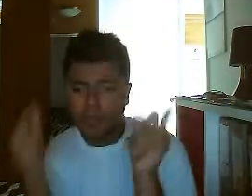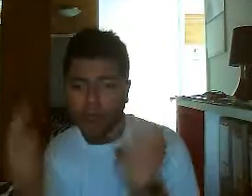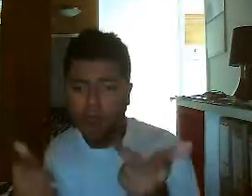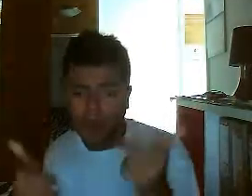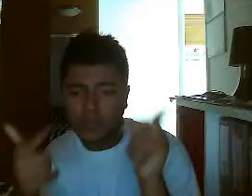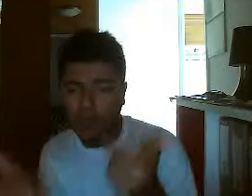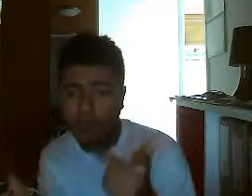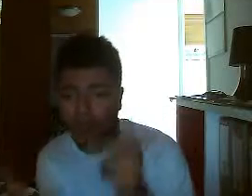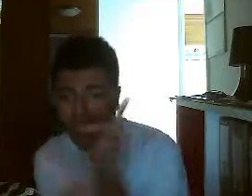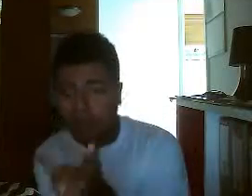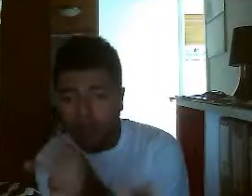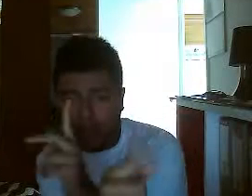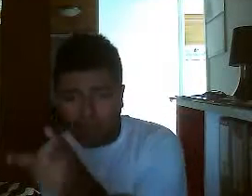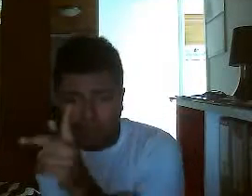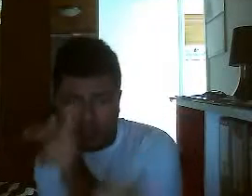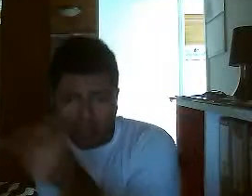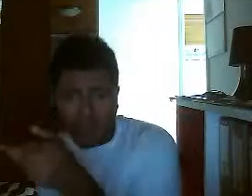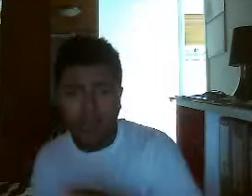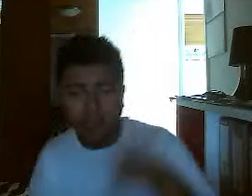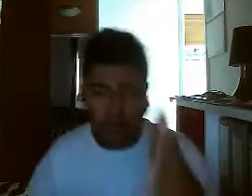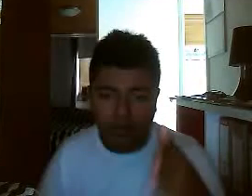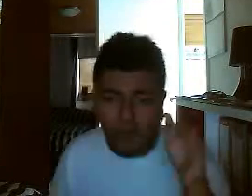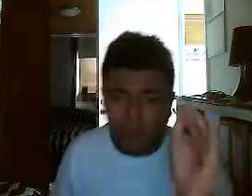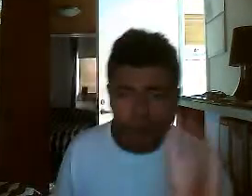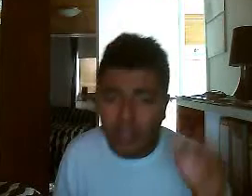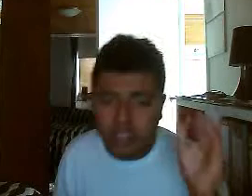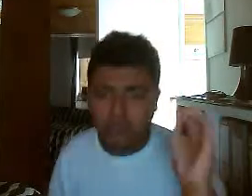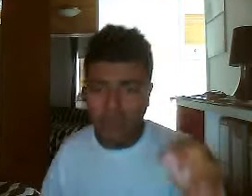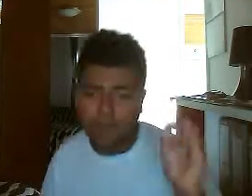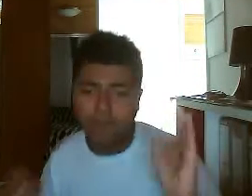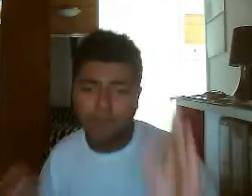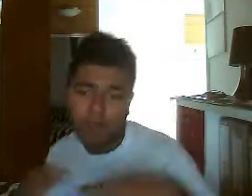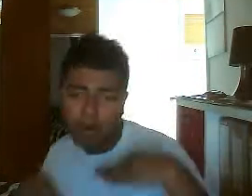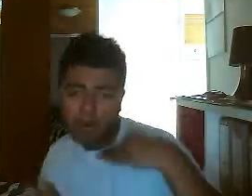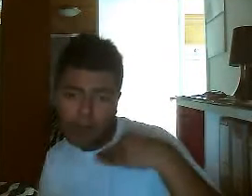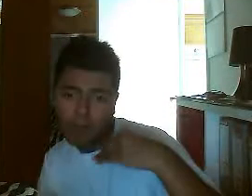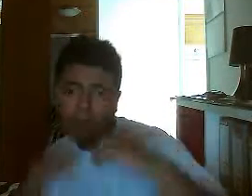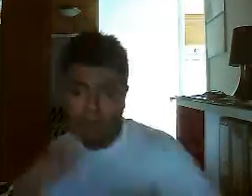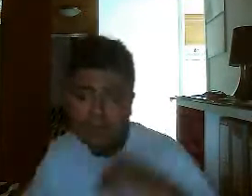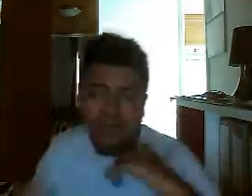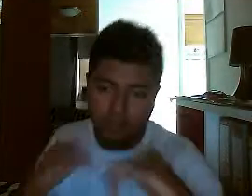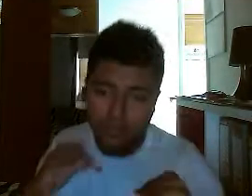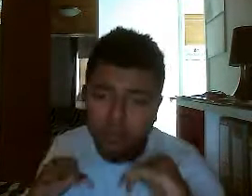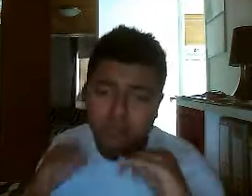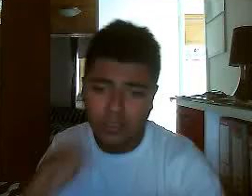quick page, y'all go create it like it It's wonderful, it's great for my life, things to use